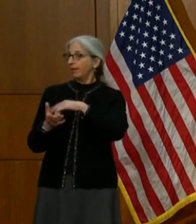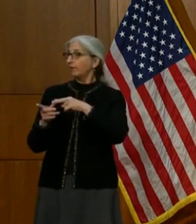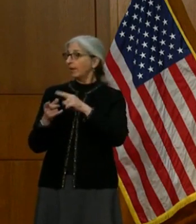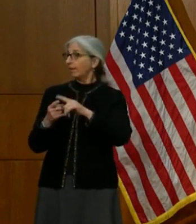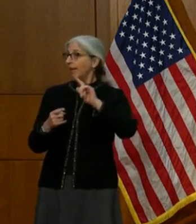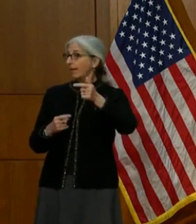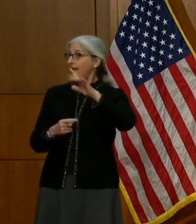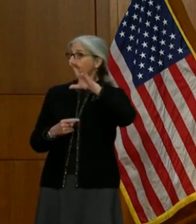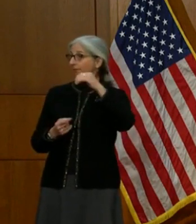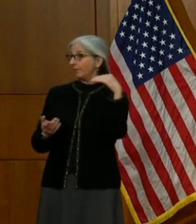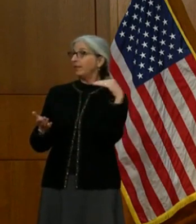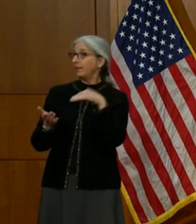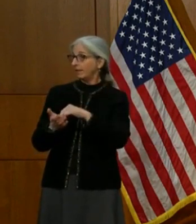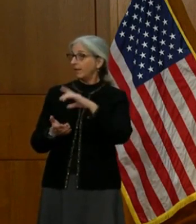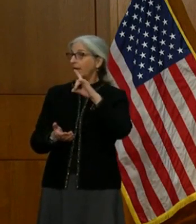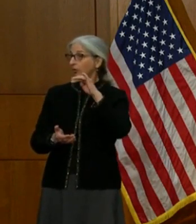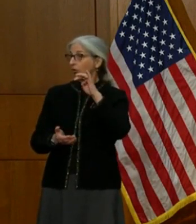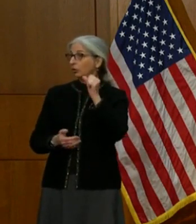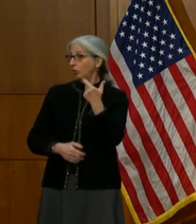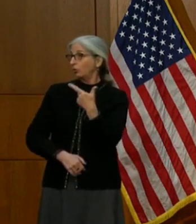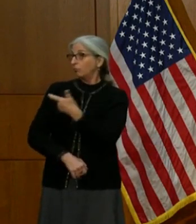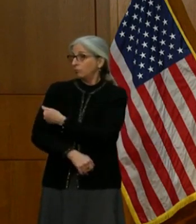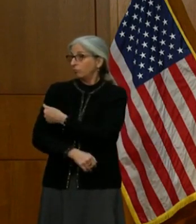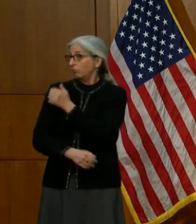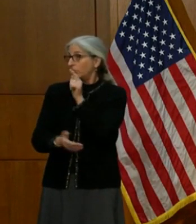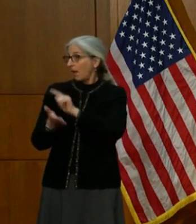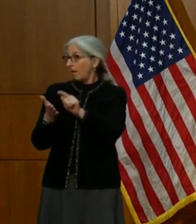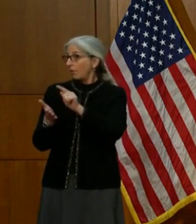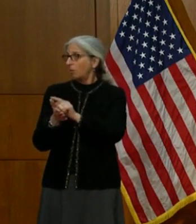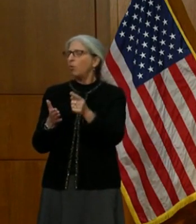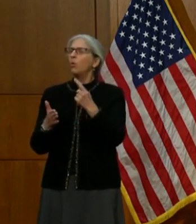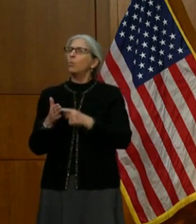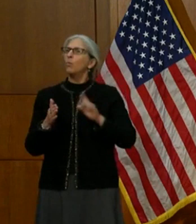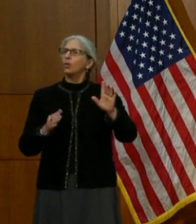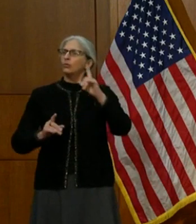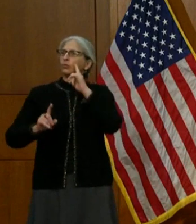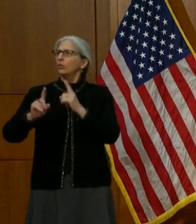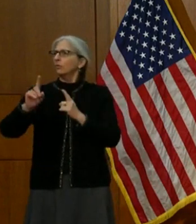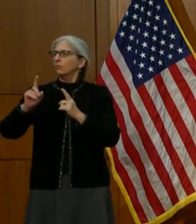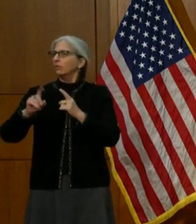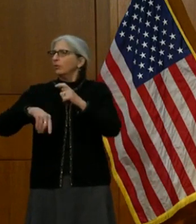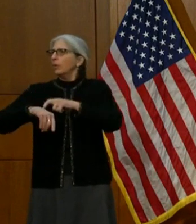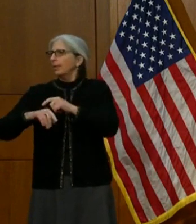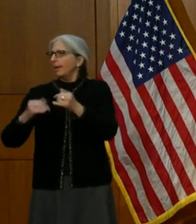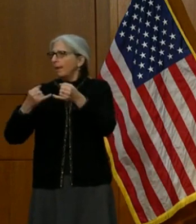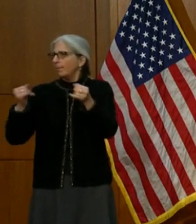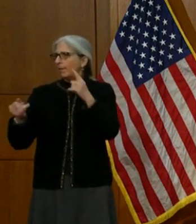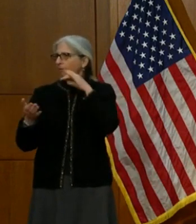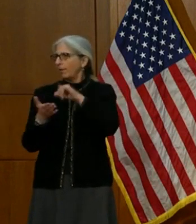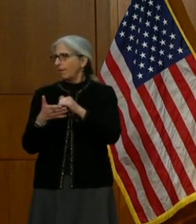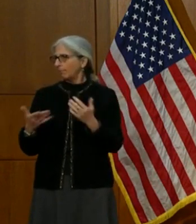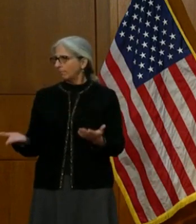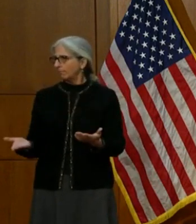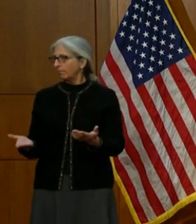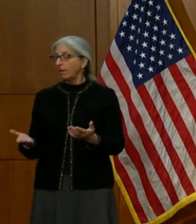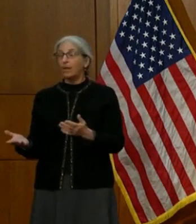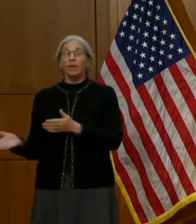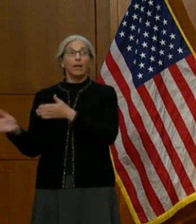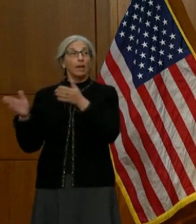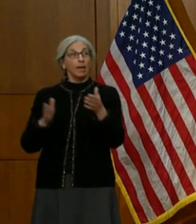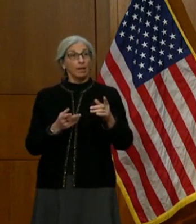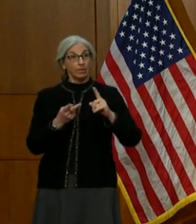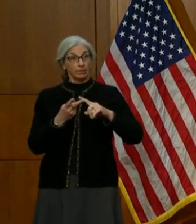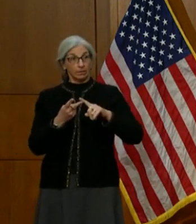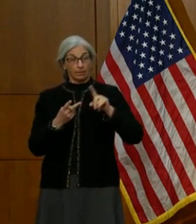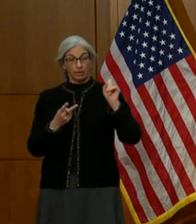,000 doses a week, assuming that they are available? And then secondly, I think I heard you say, and correct